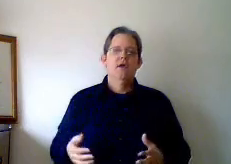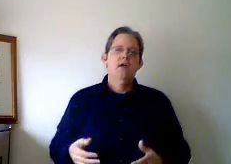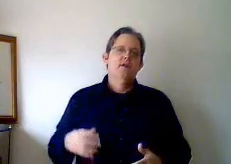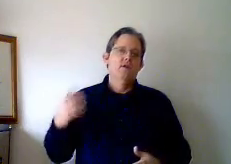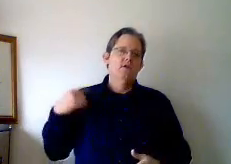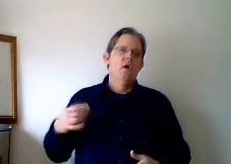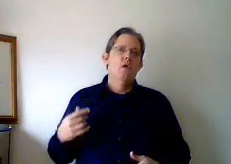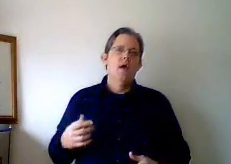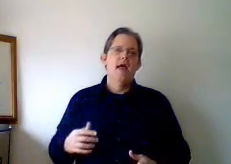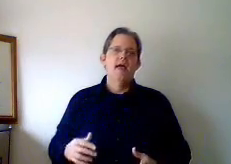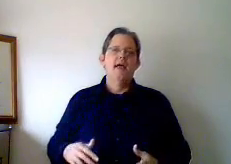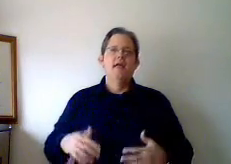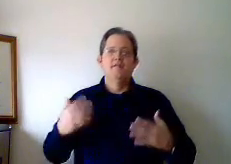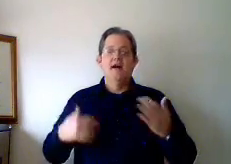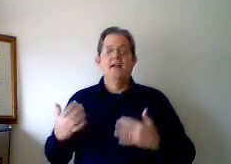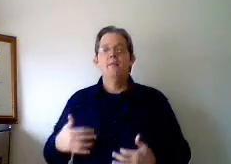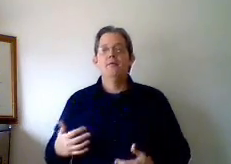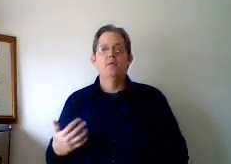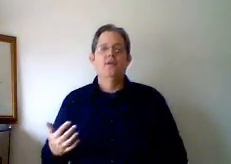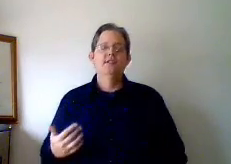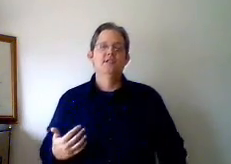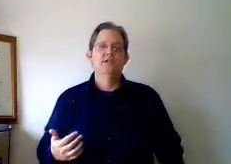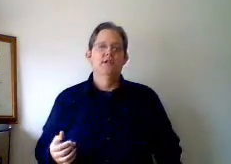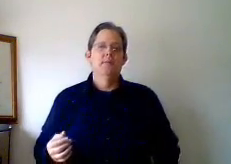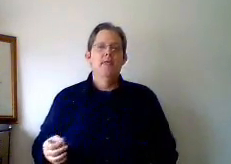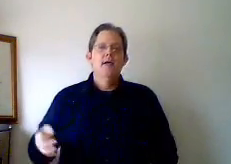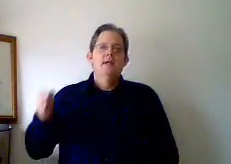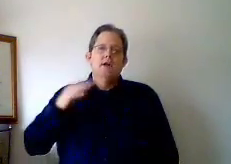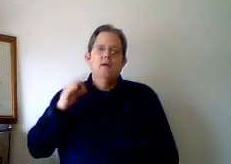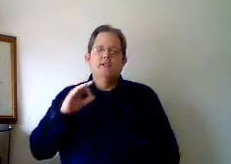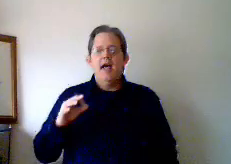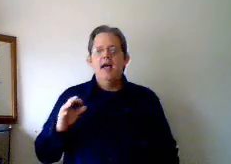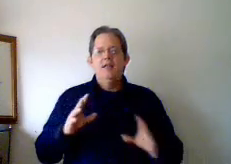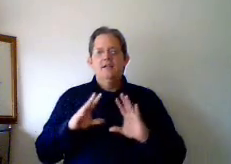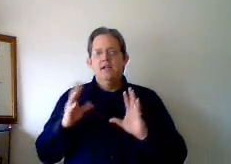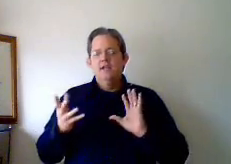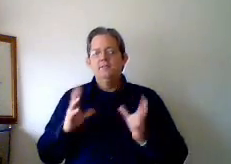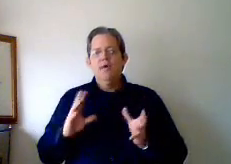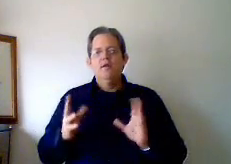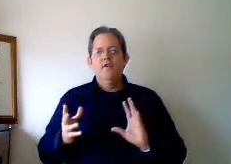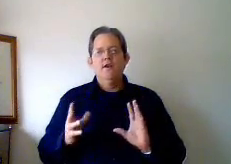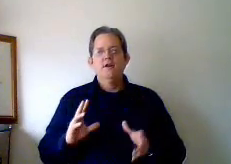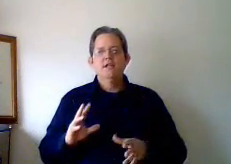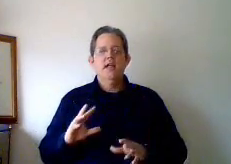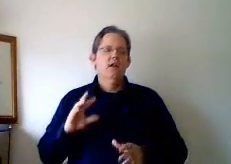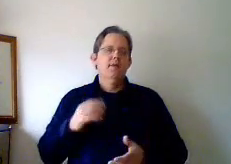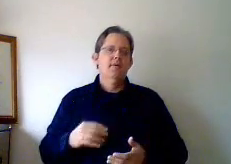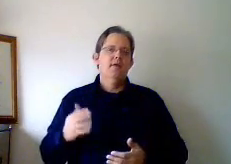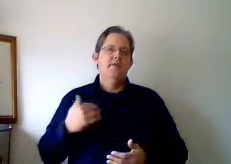go and find it comfortable to listen to you. So it is important for you to understand a little bit about the